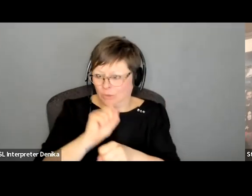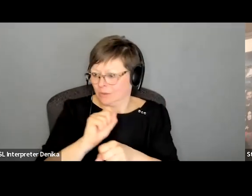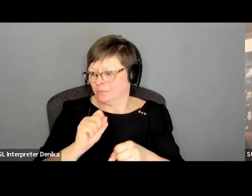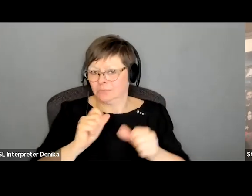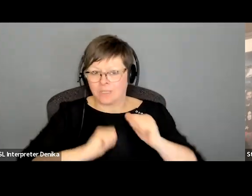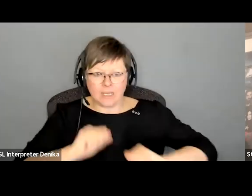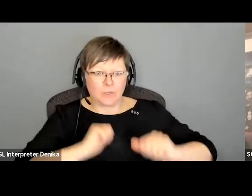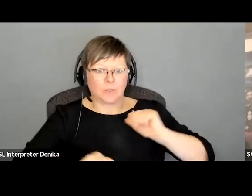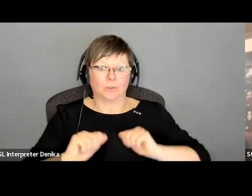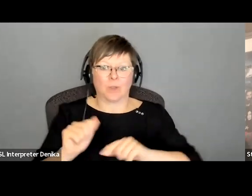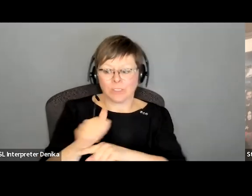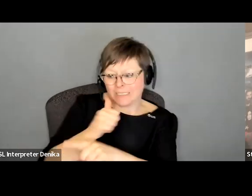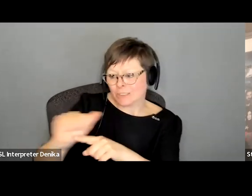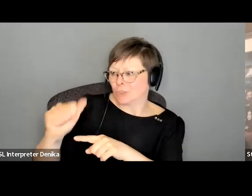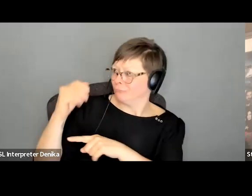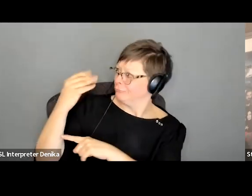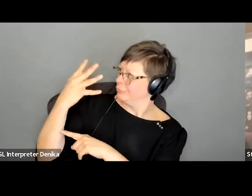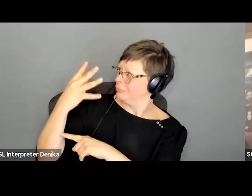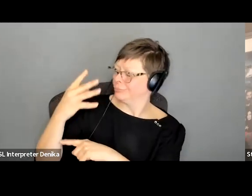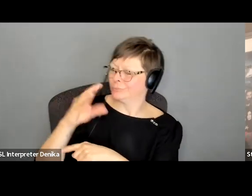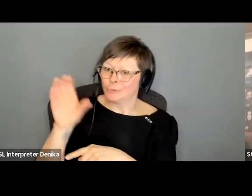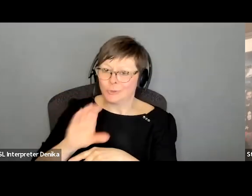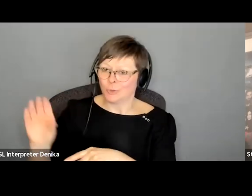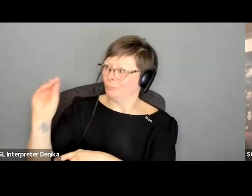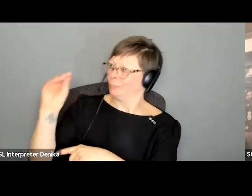taped auditions and zoom auditions